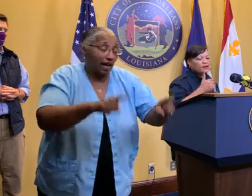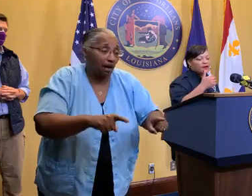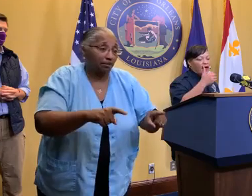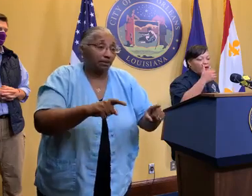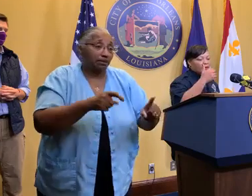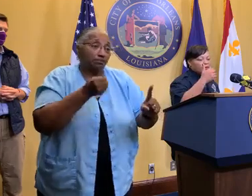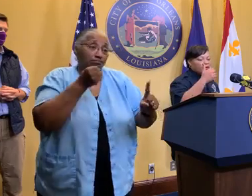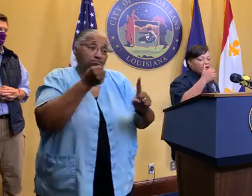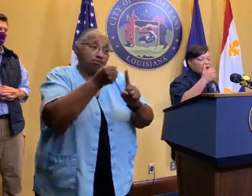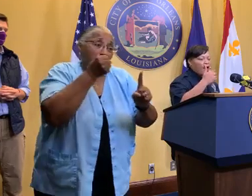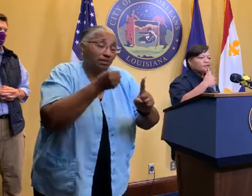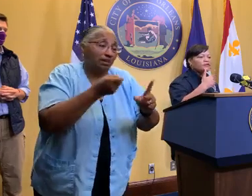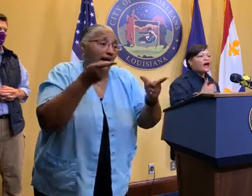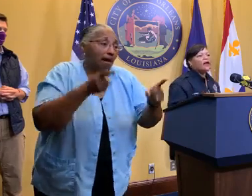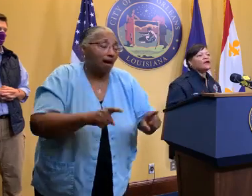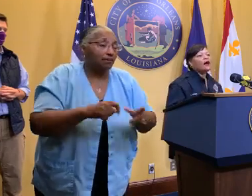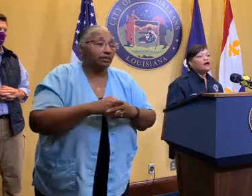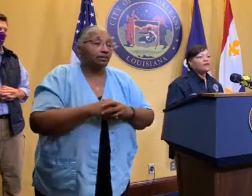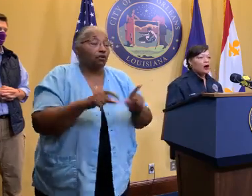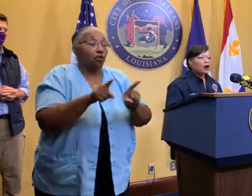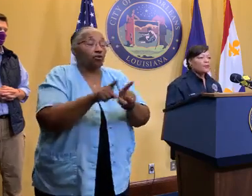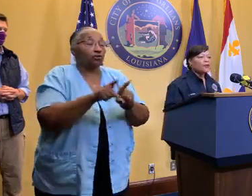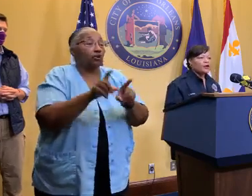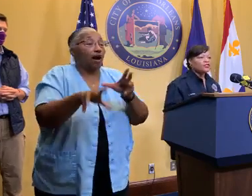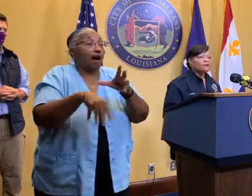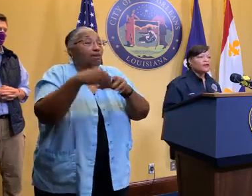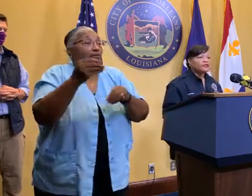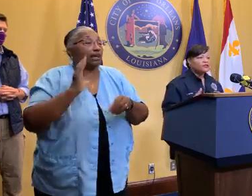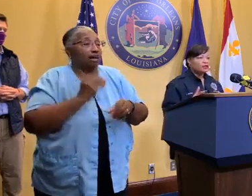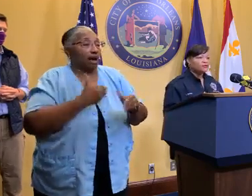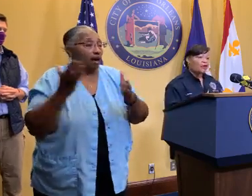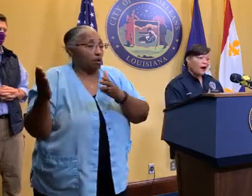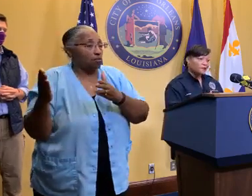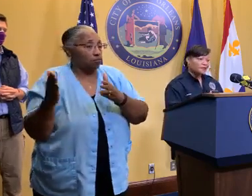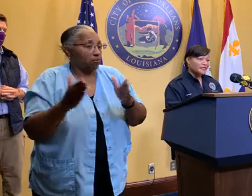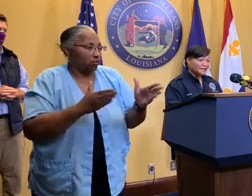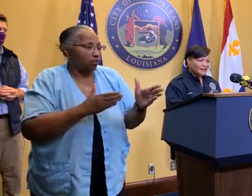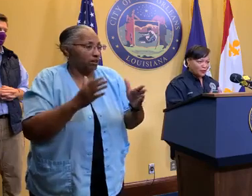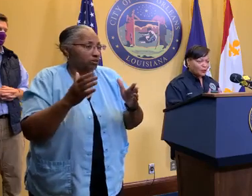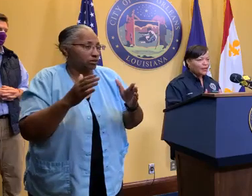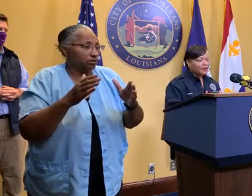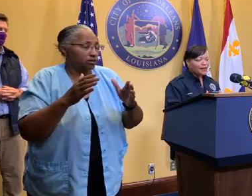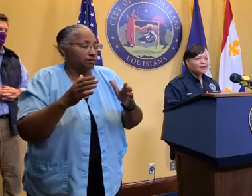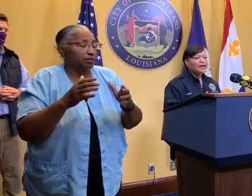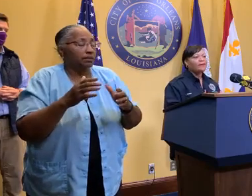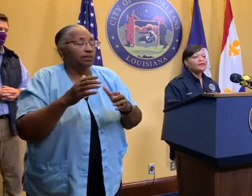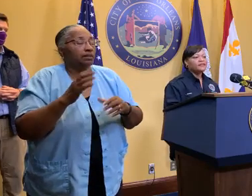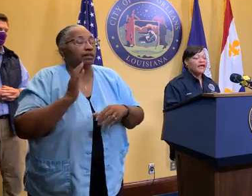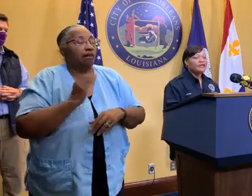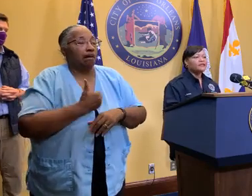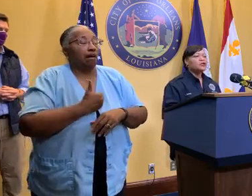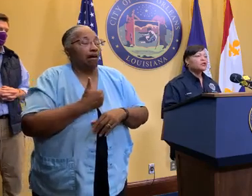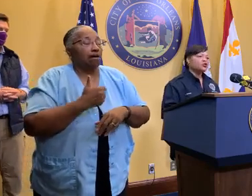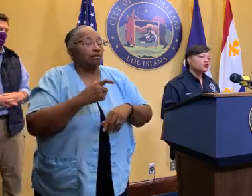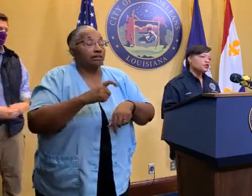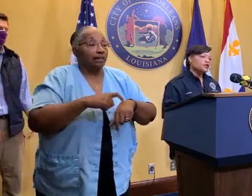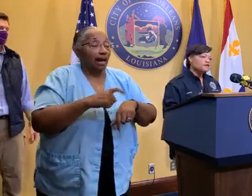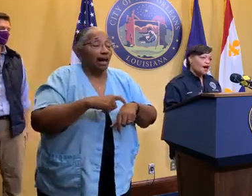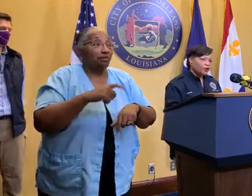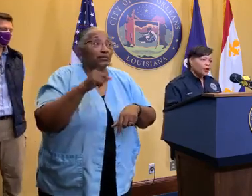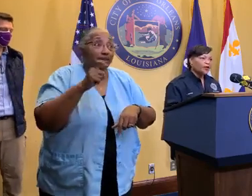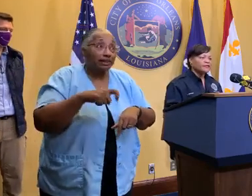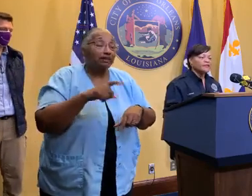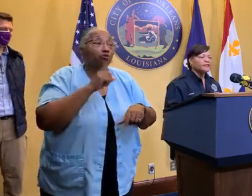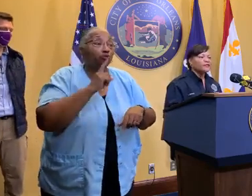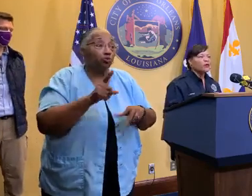even outside of our preparation plans in terms of hour 60, and the time that it takes to truly